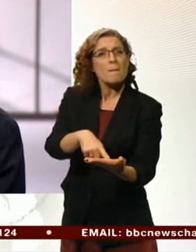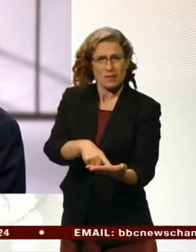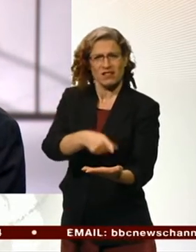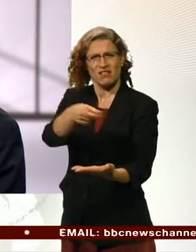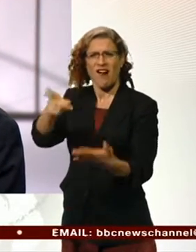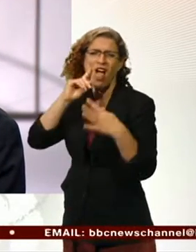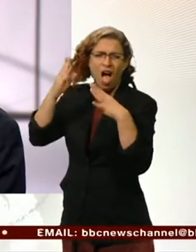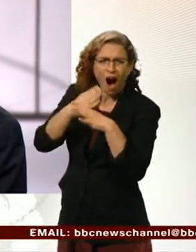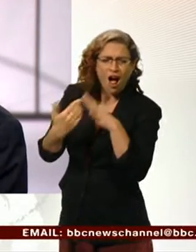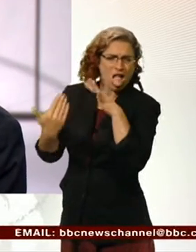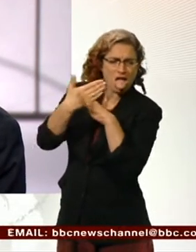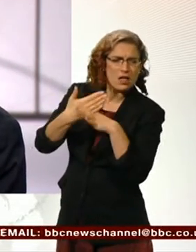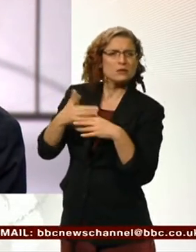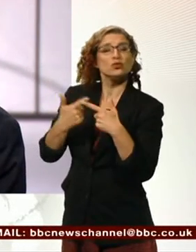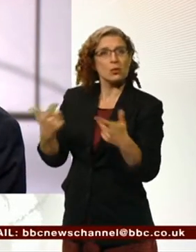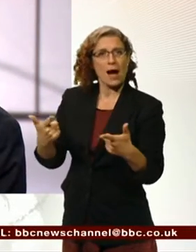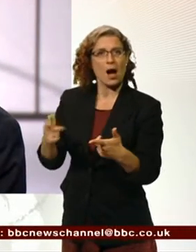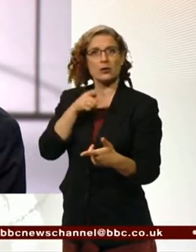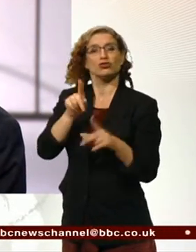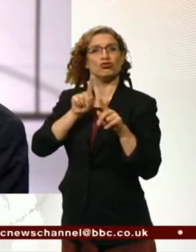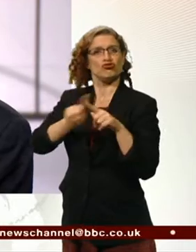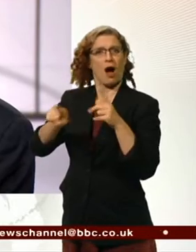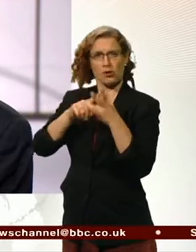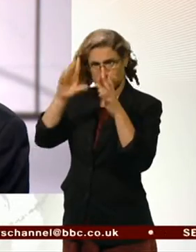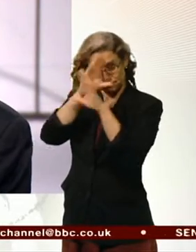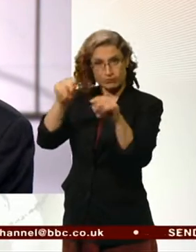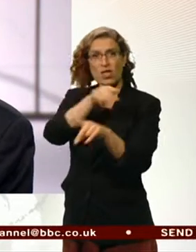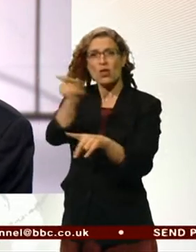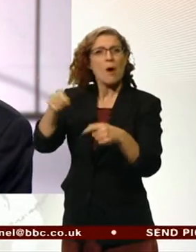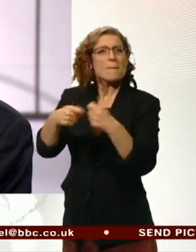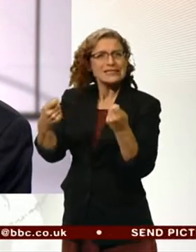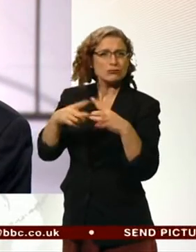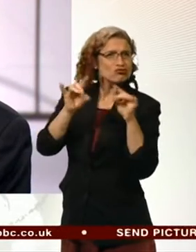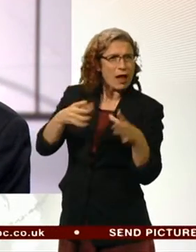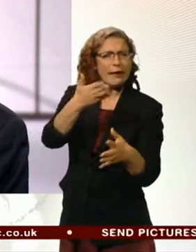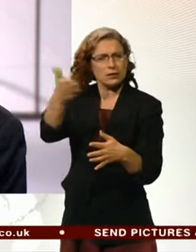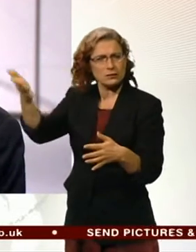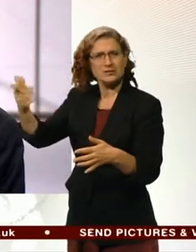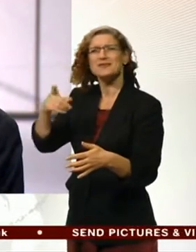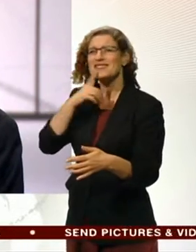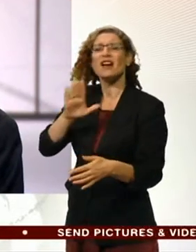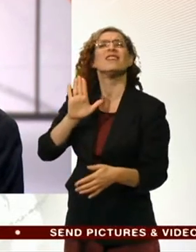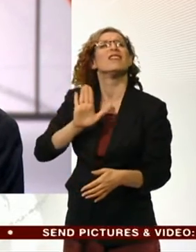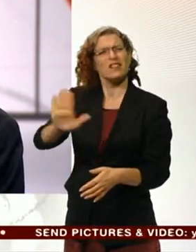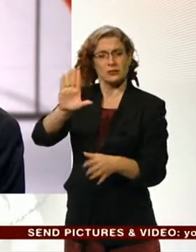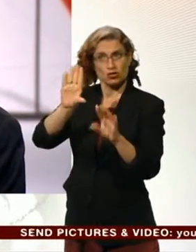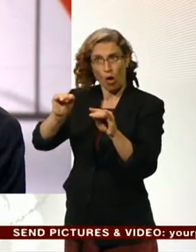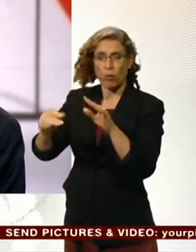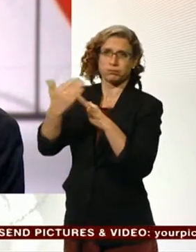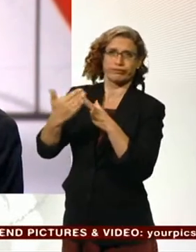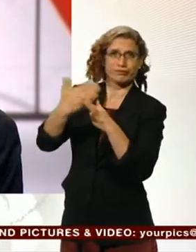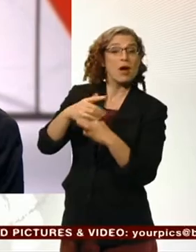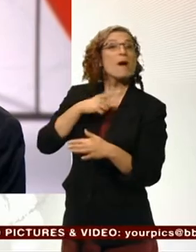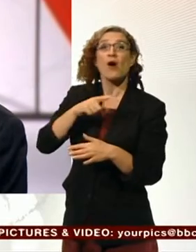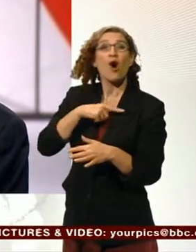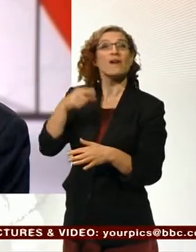that they might shame the publishers of these magazines in Australia, etc., into choking off the market for them. And if they can